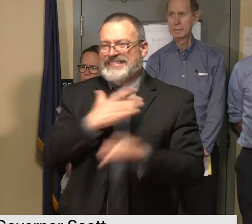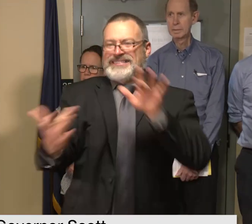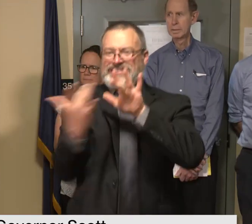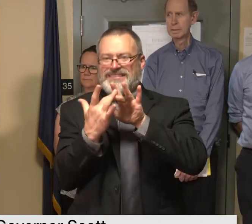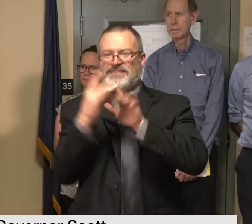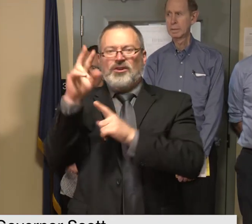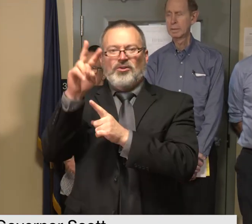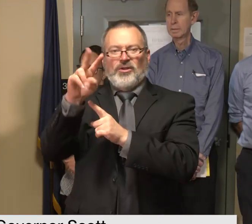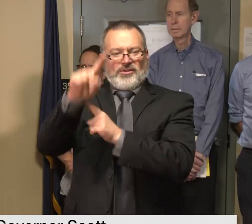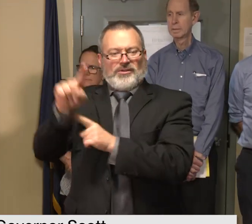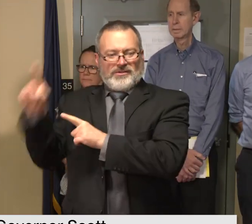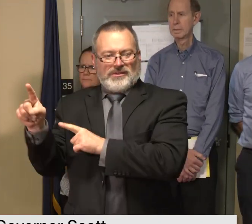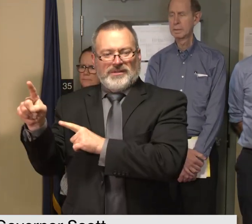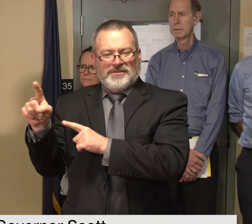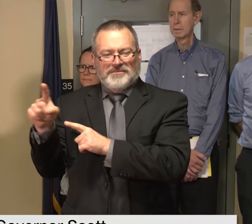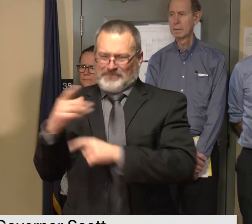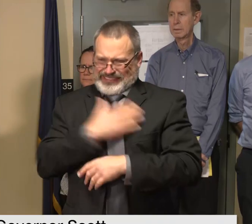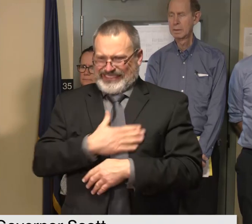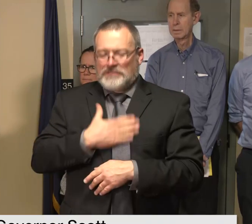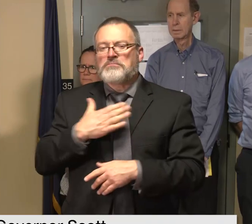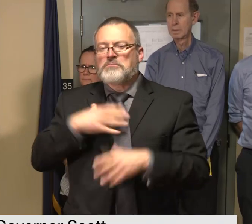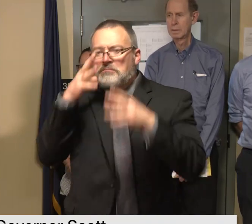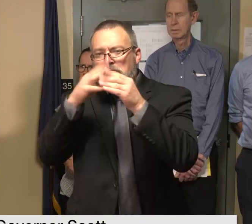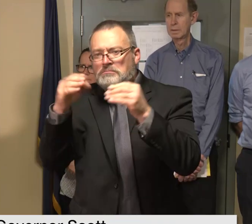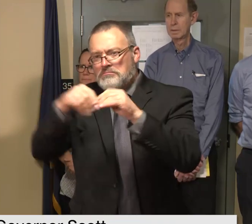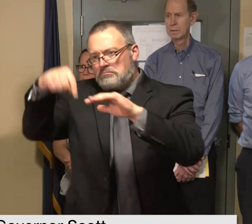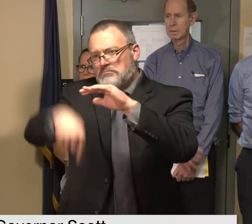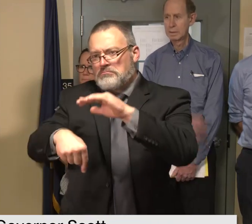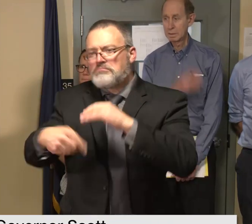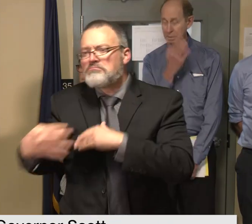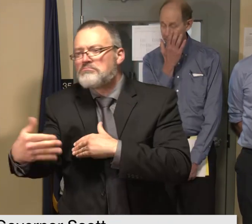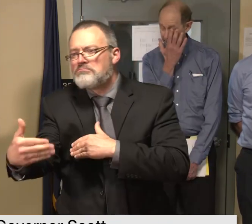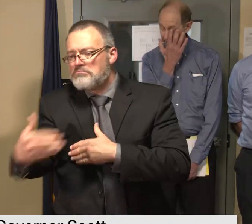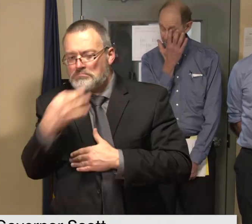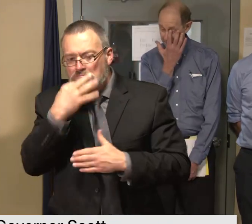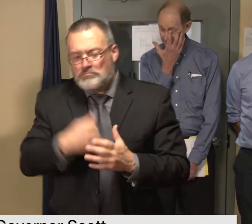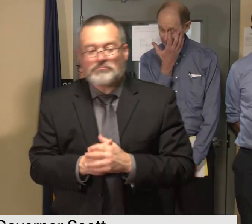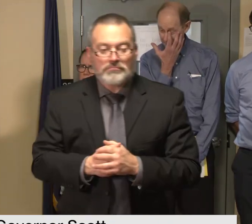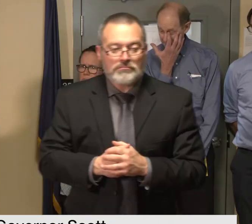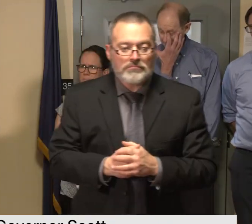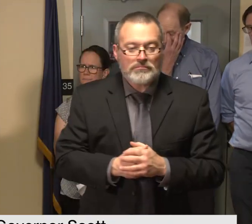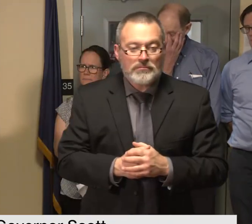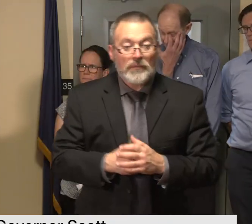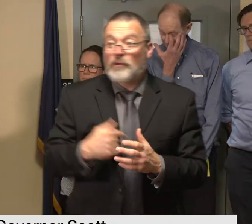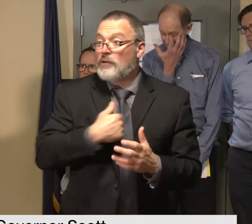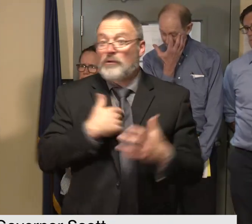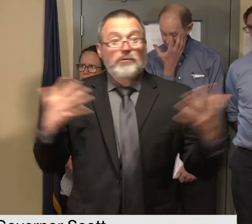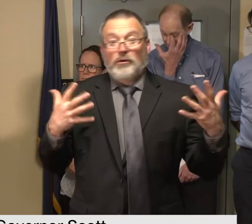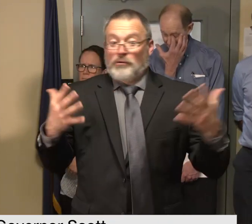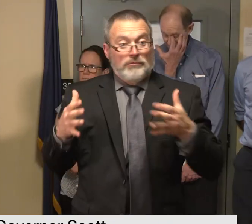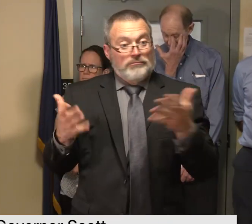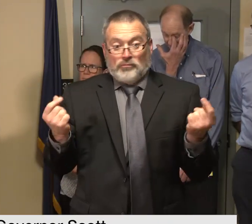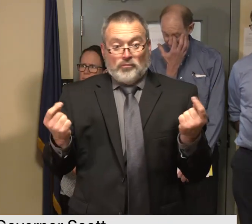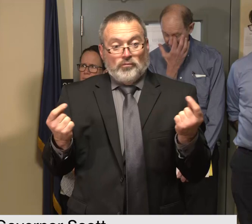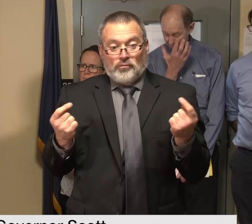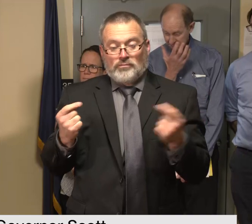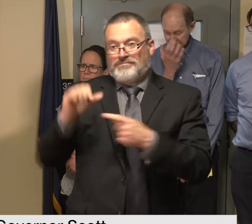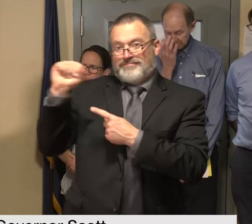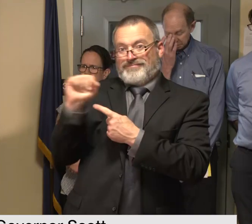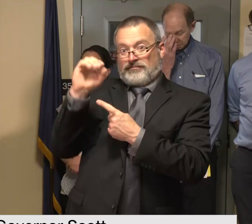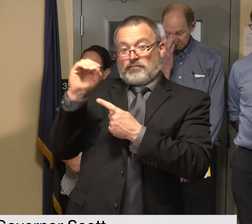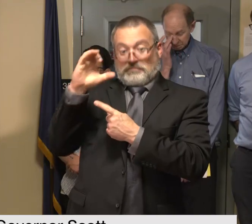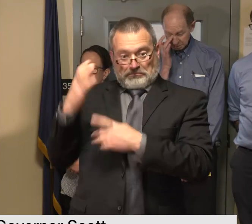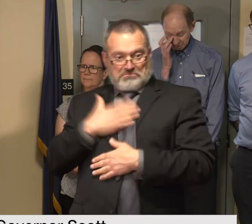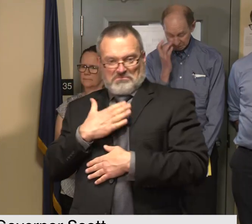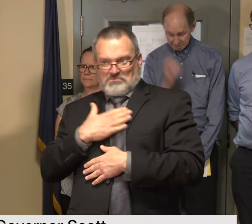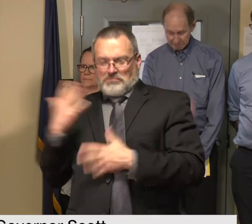a few minutes so here's what we are doing the state emergency operation center remains active